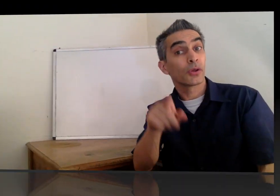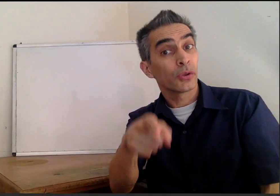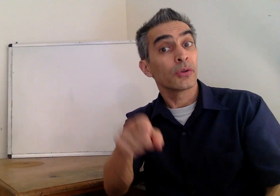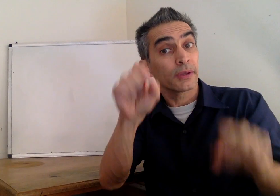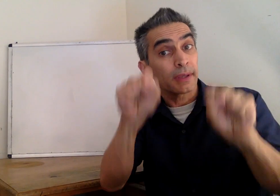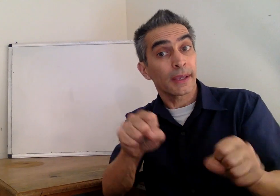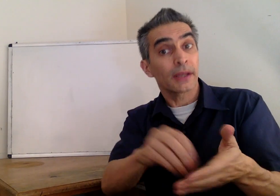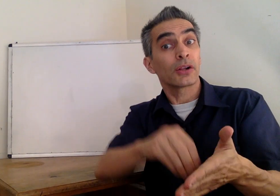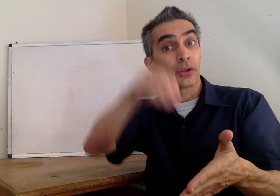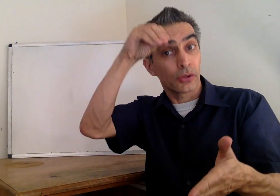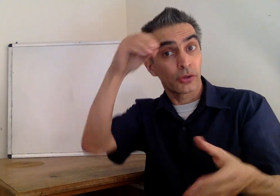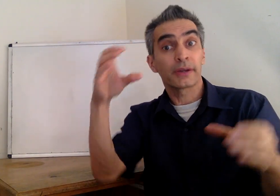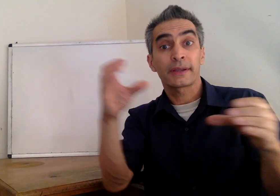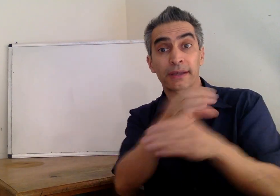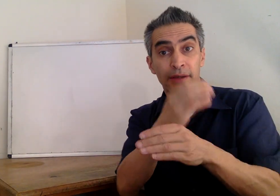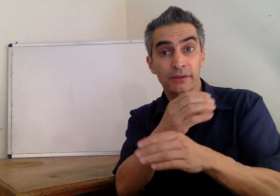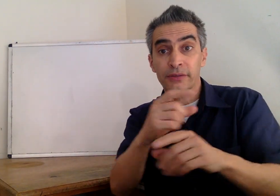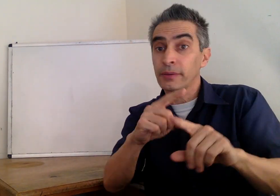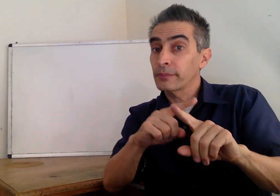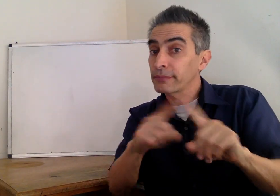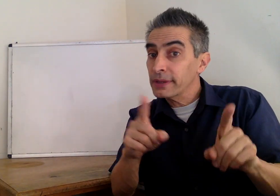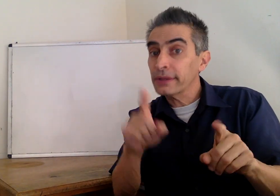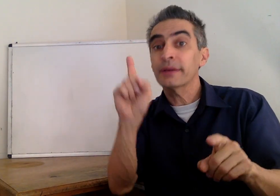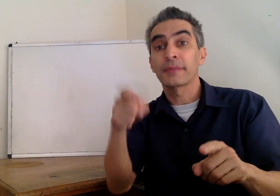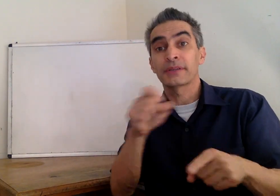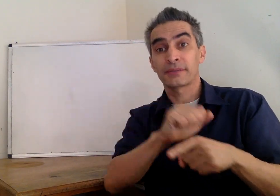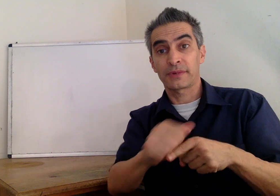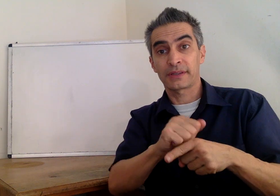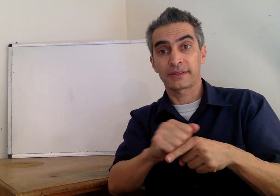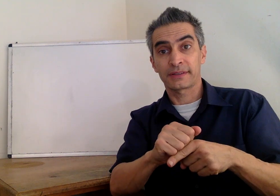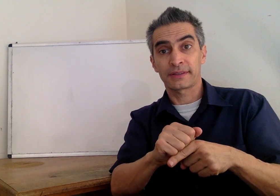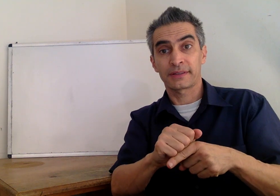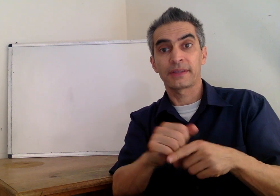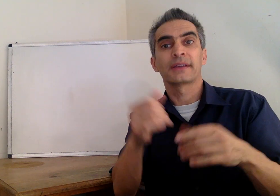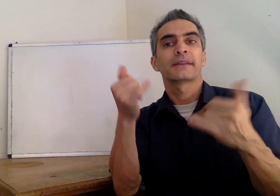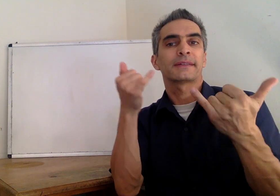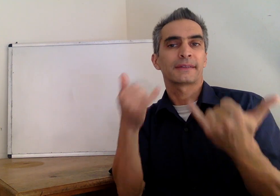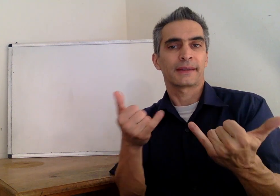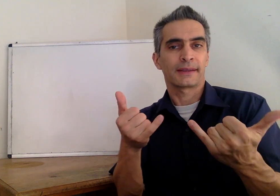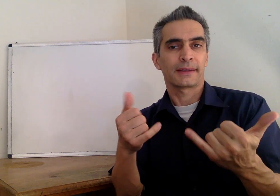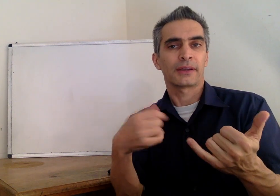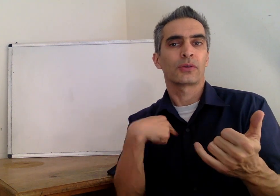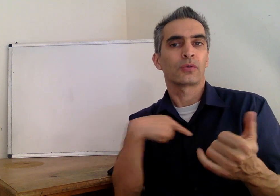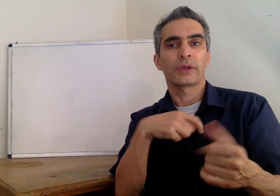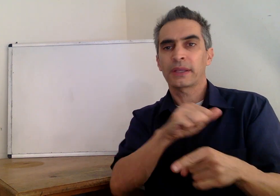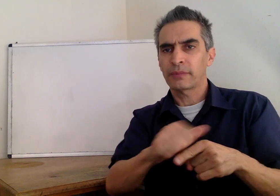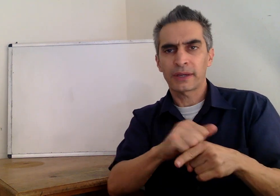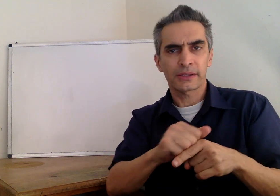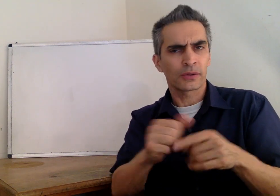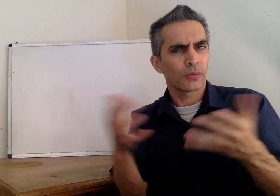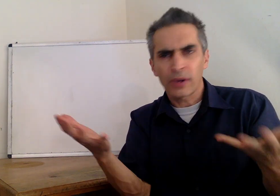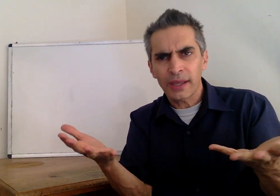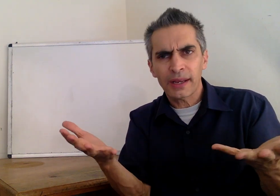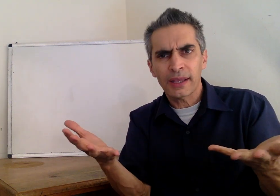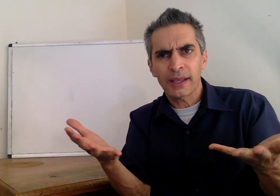You can learn calculus, but you must practice. Today, what are we going to practice?